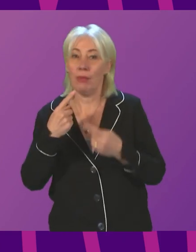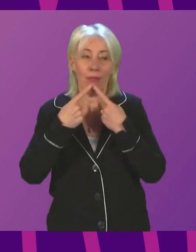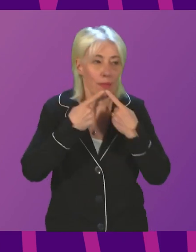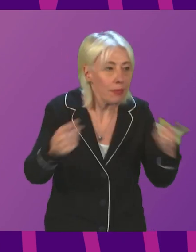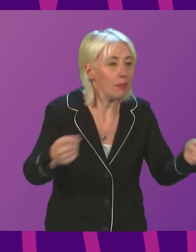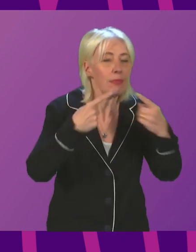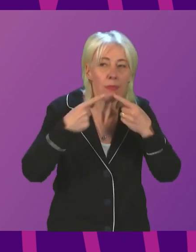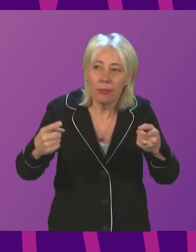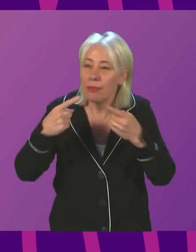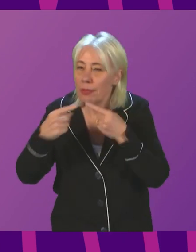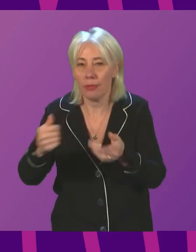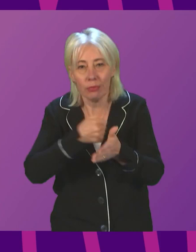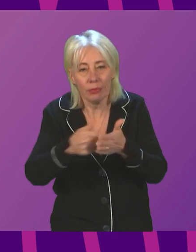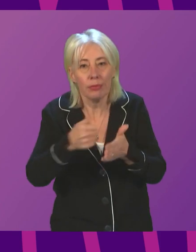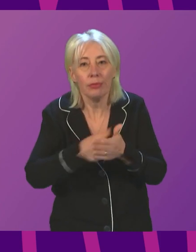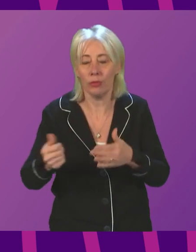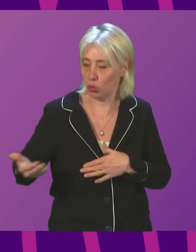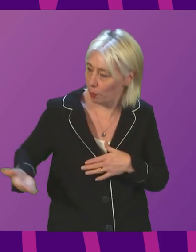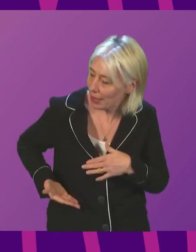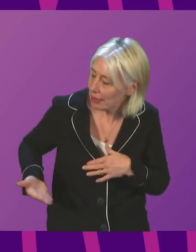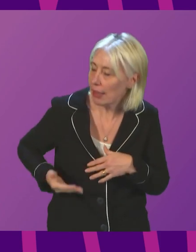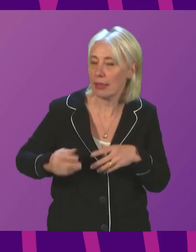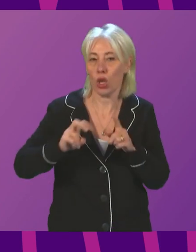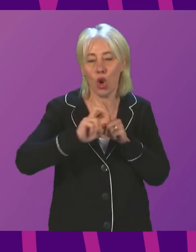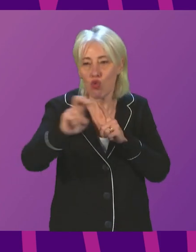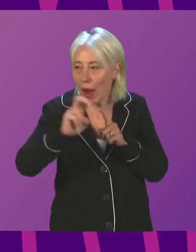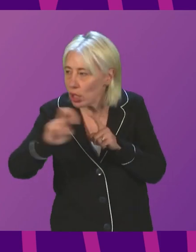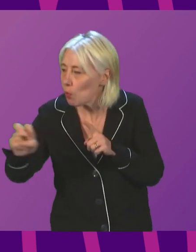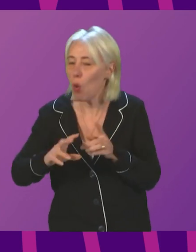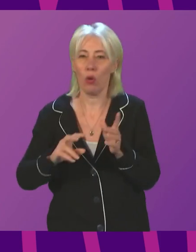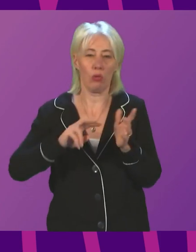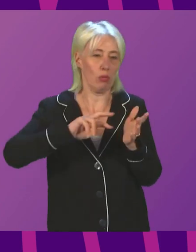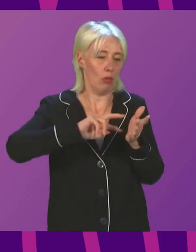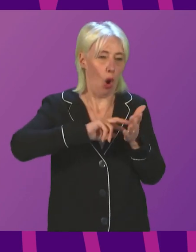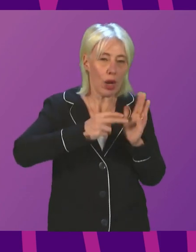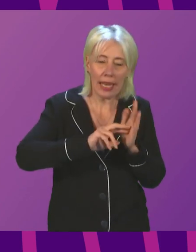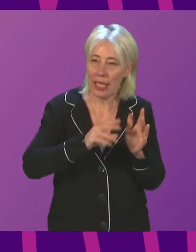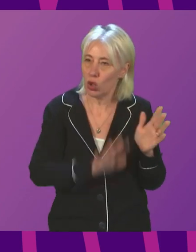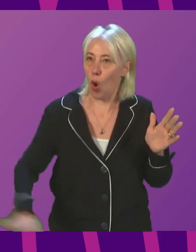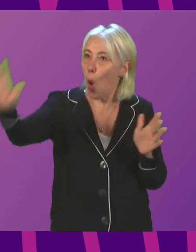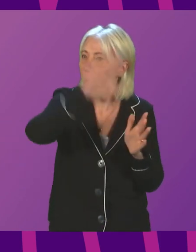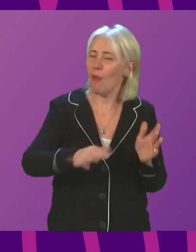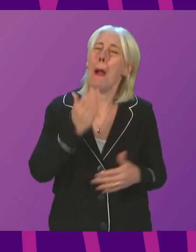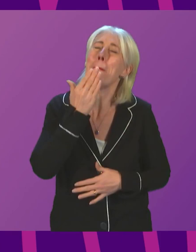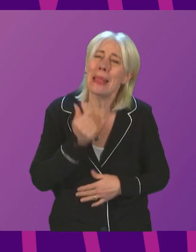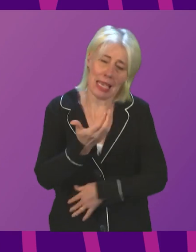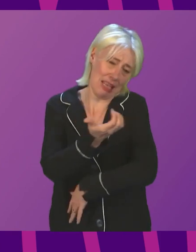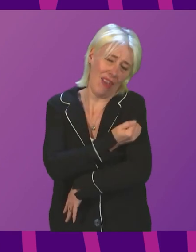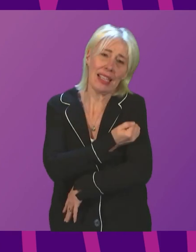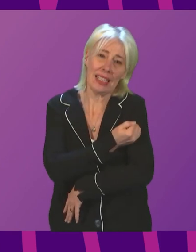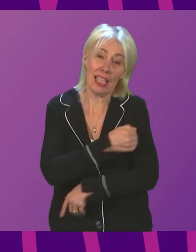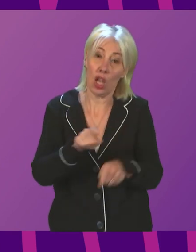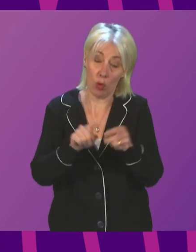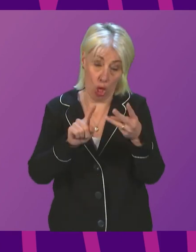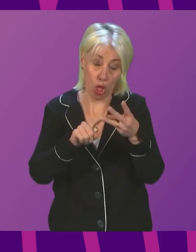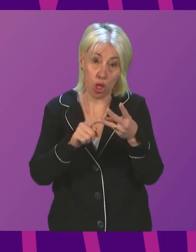of the public, to businesses, to transport providers, and to organisations throughout Scotland. Please do get vaccinated, including